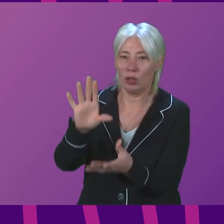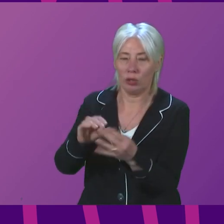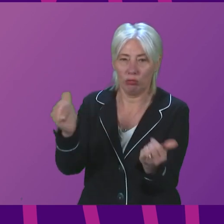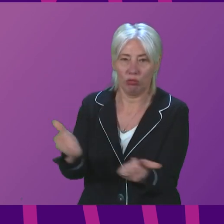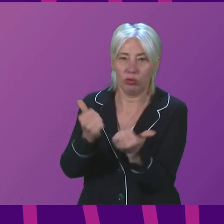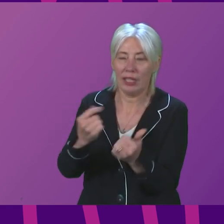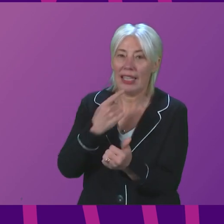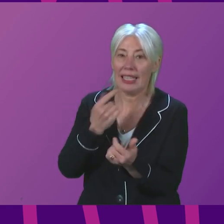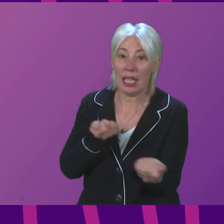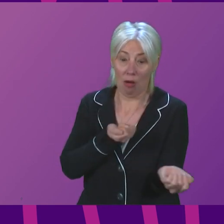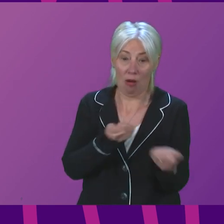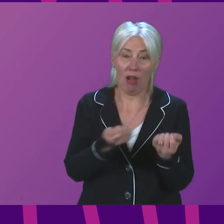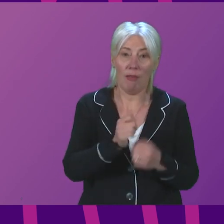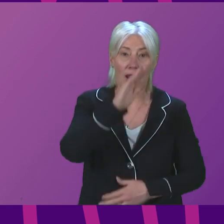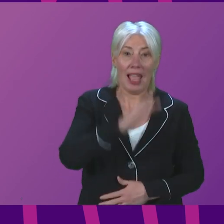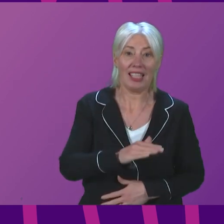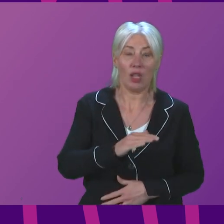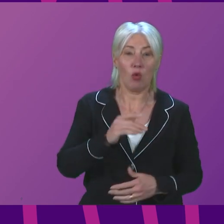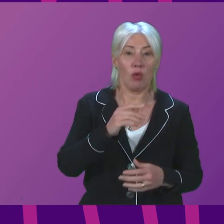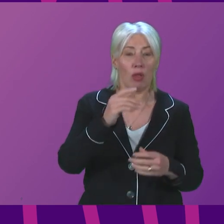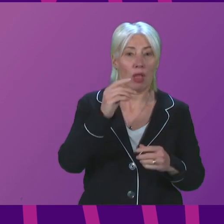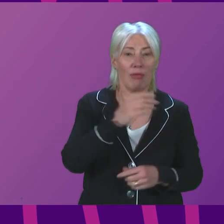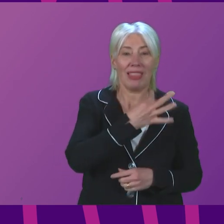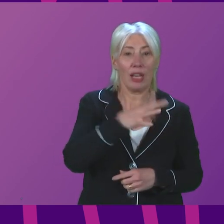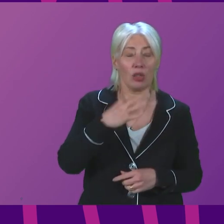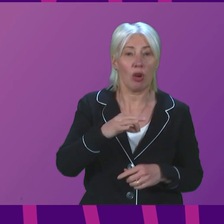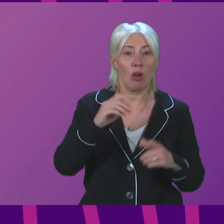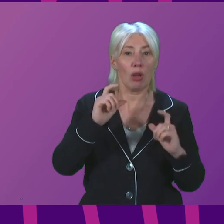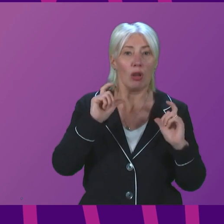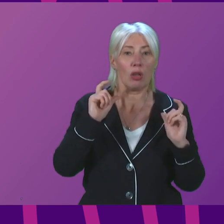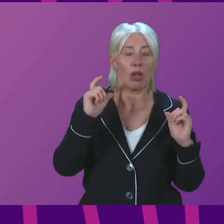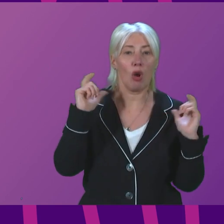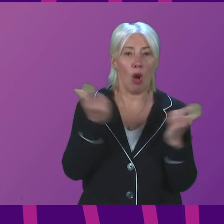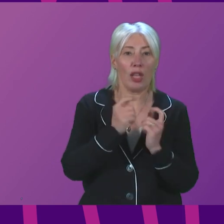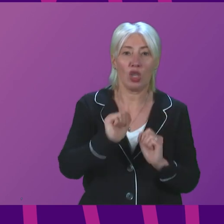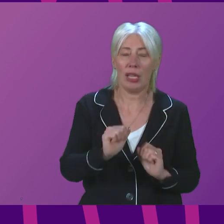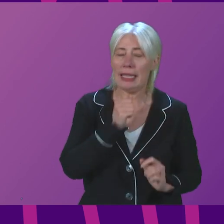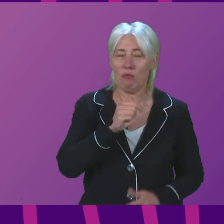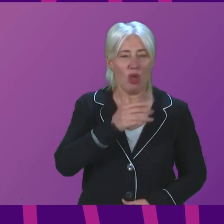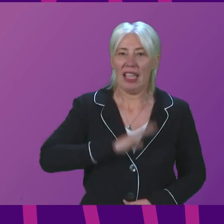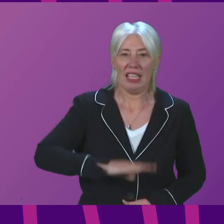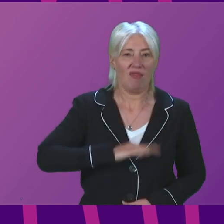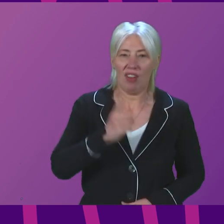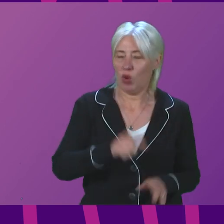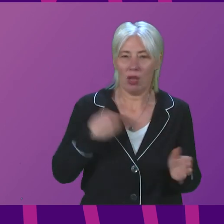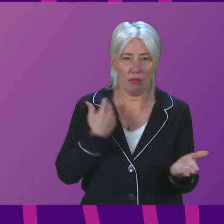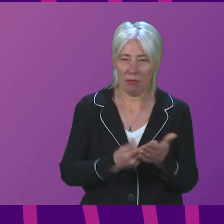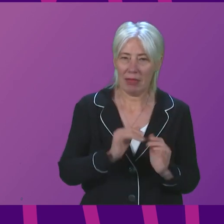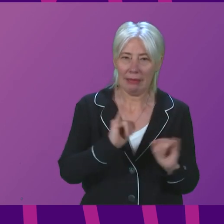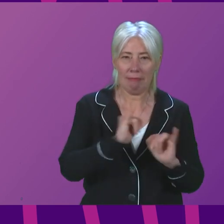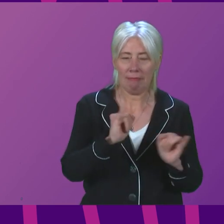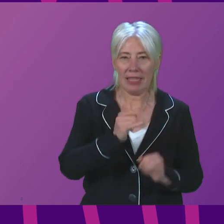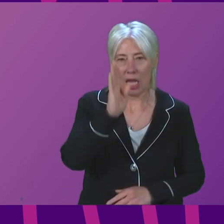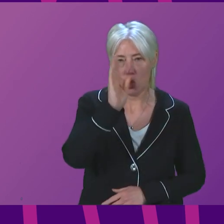governance at South Lanarkshire College in East Kilbride was satisfactory over the last year. There have been serious issues